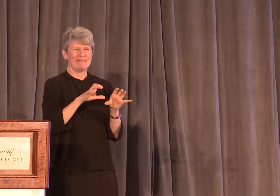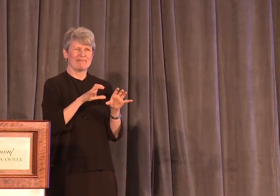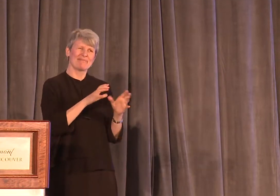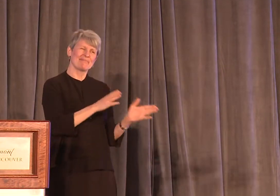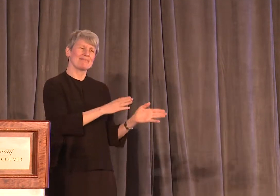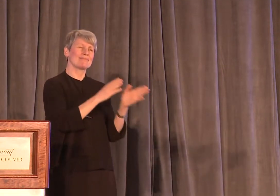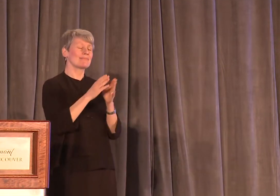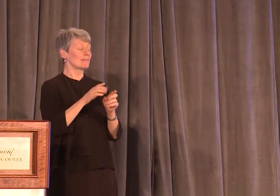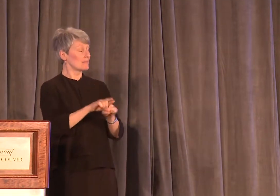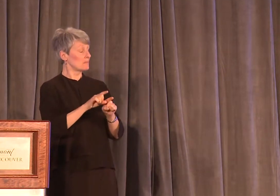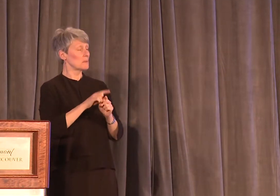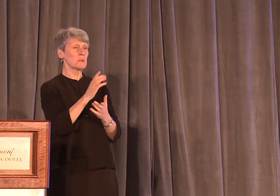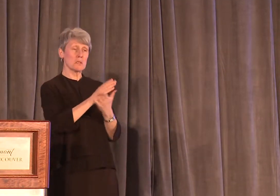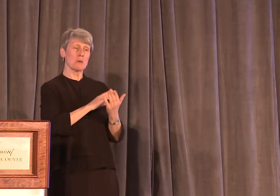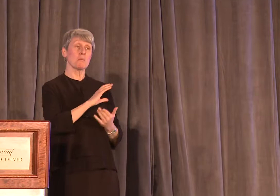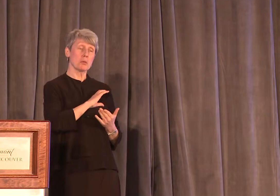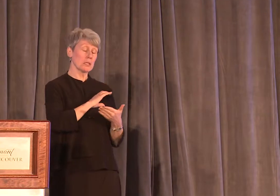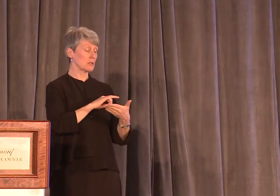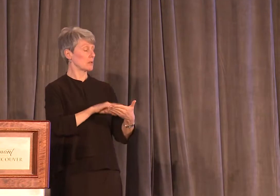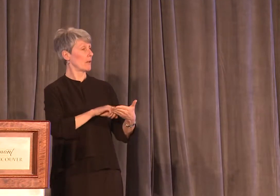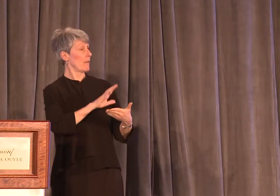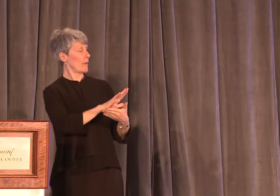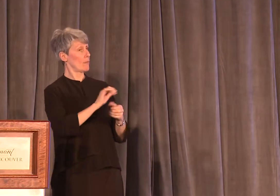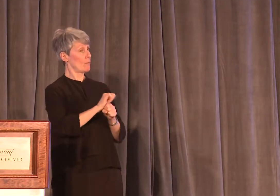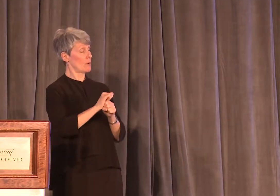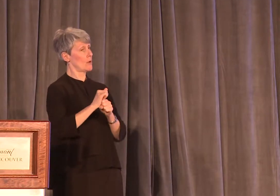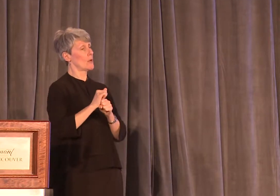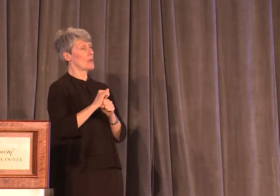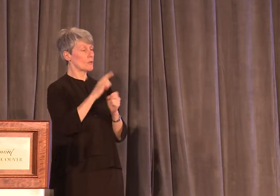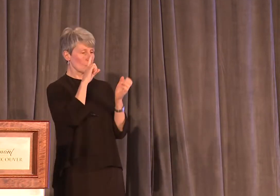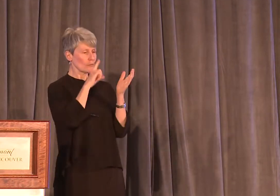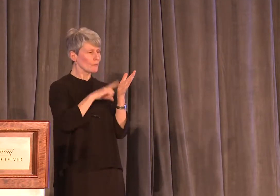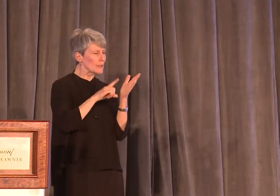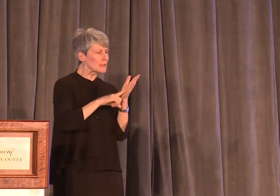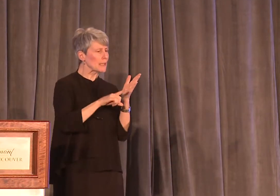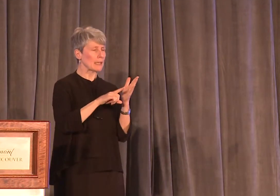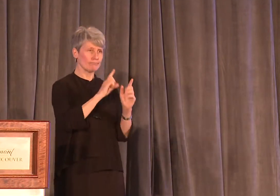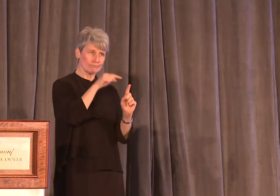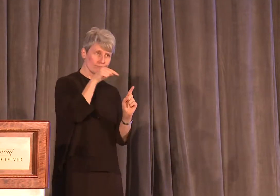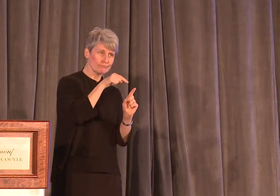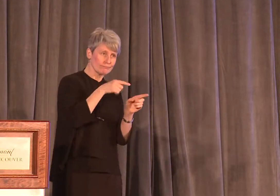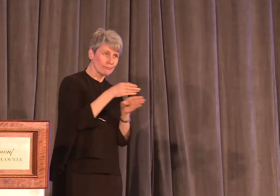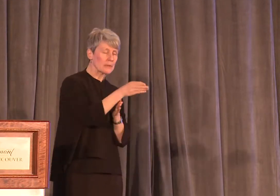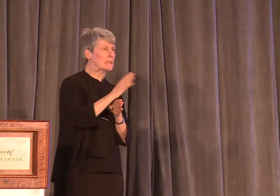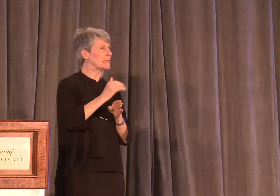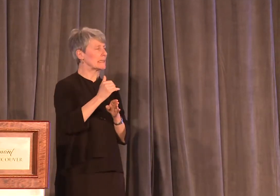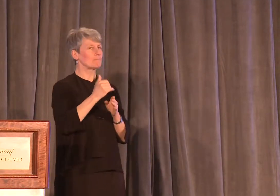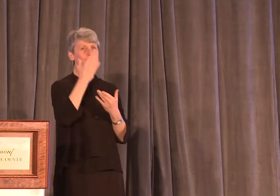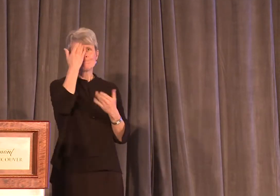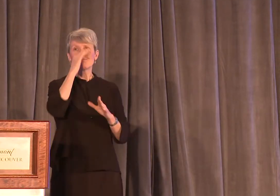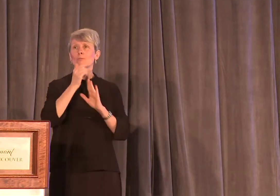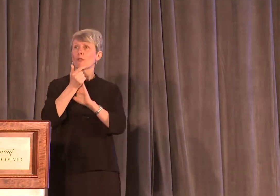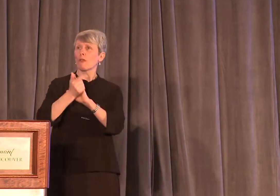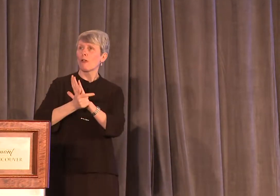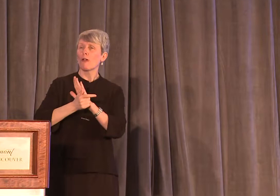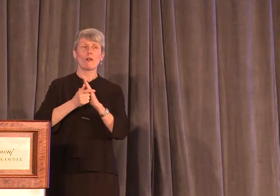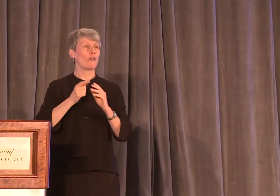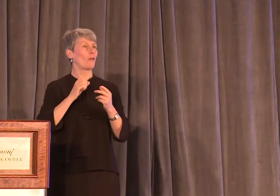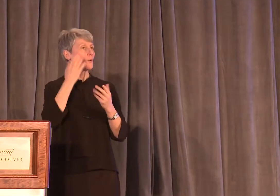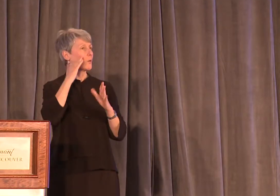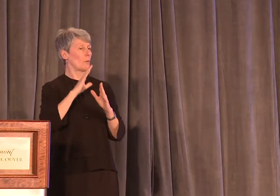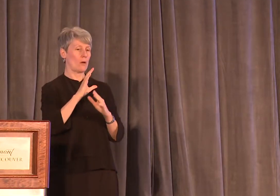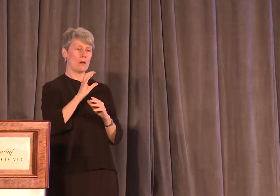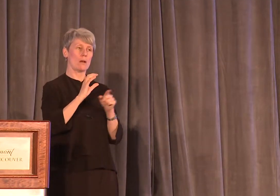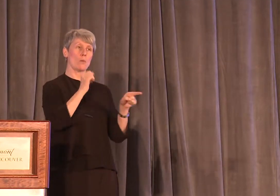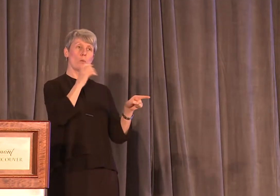evidence that some police officers whose sole job it is to investigate sexual assault are misinformed about Canadian consent law,